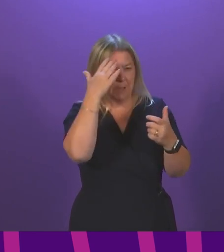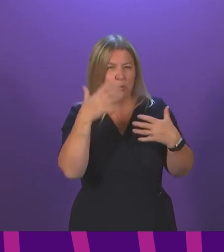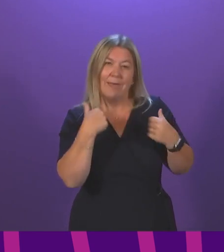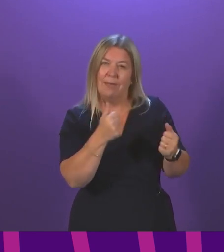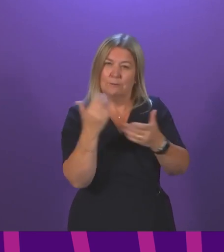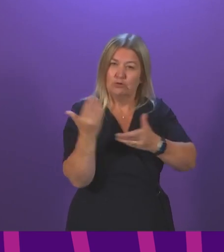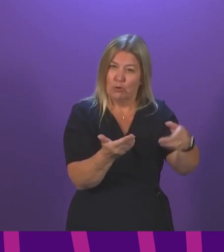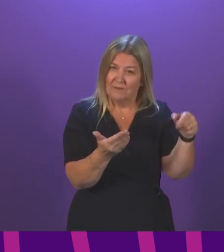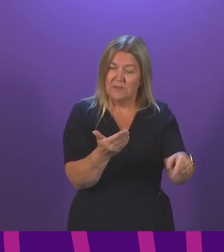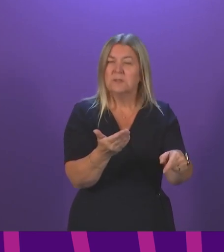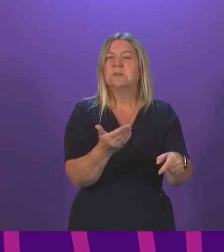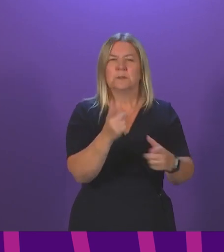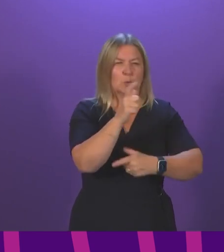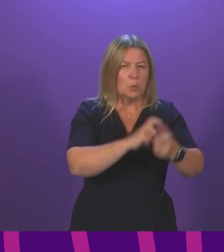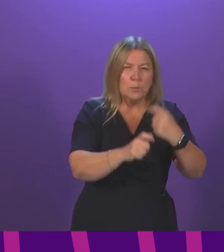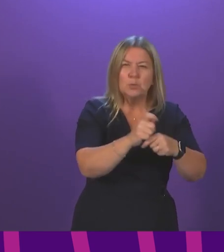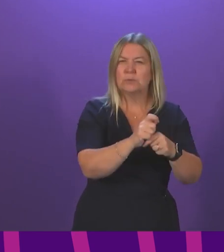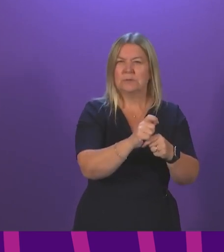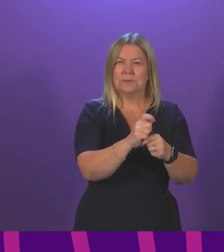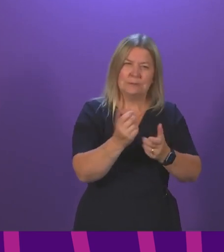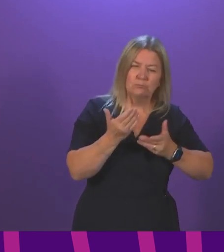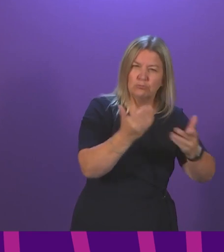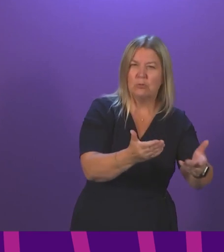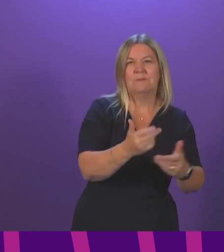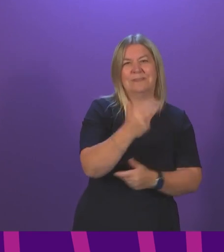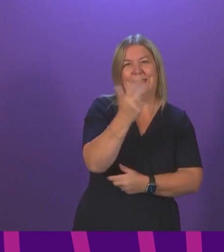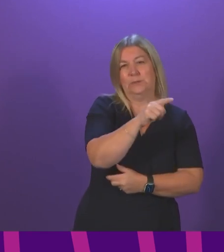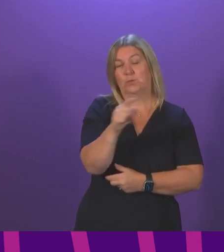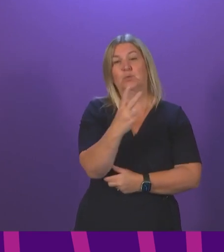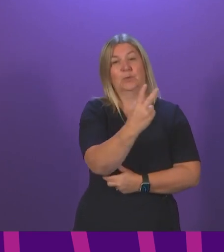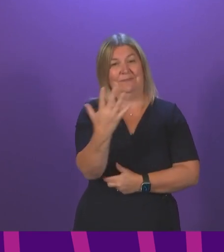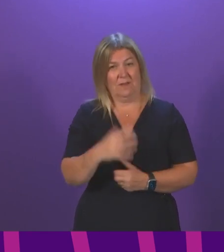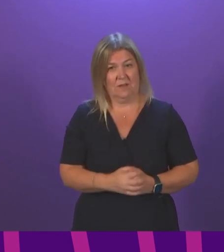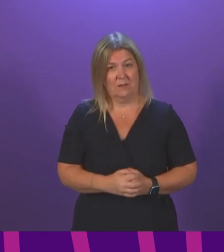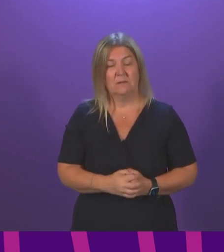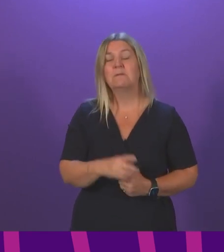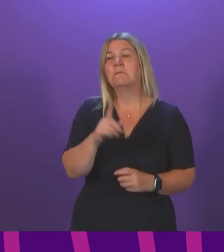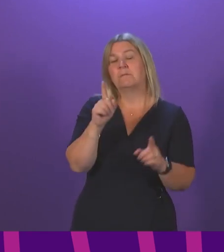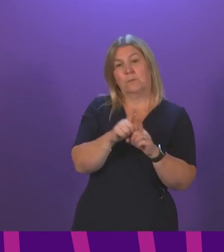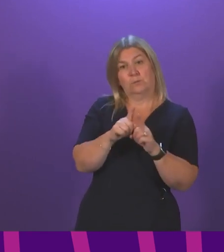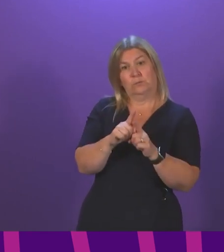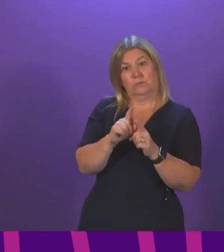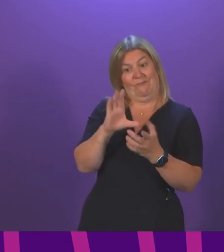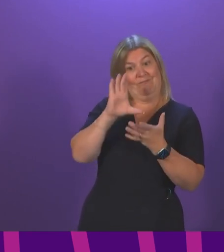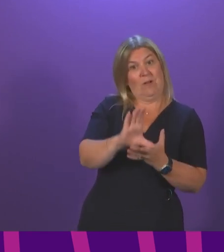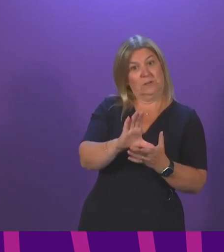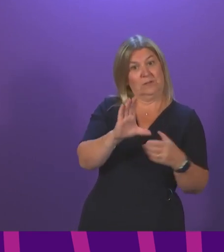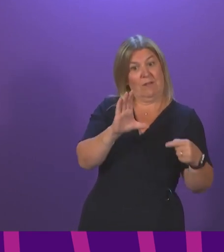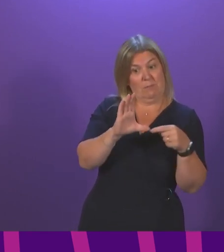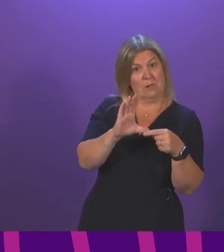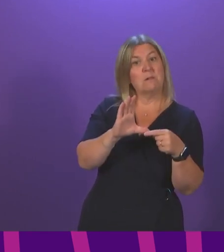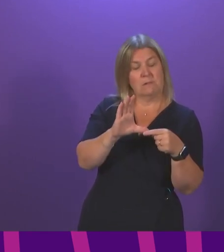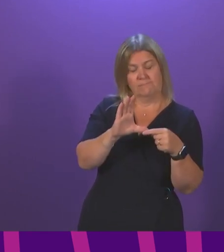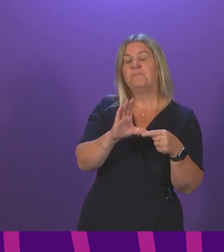age 18 to 25. And also the funding that I announced will enable the clearing of